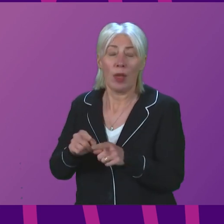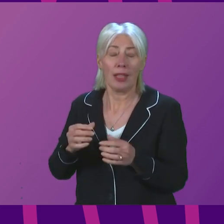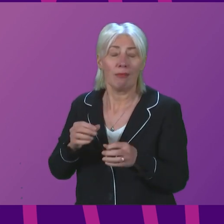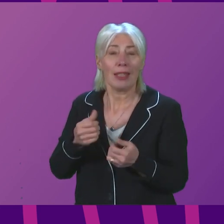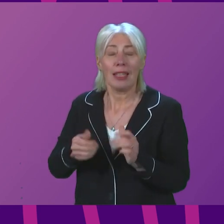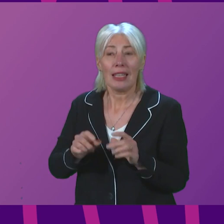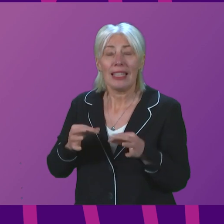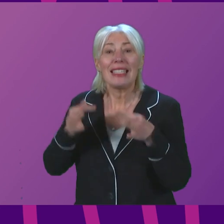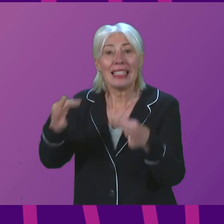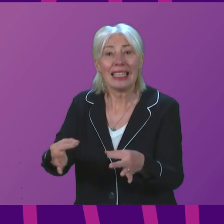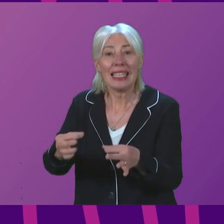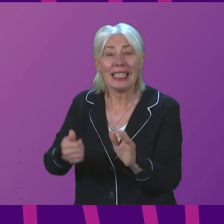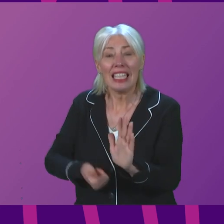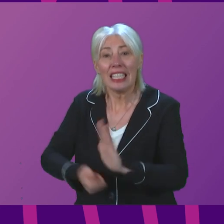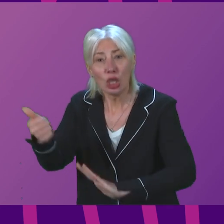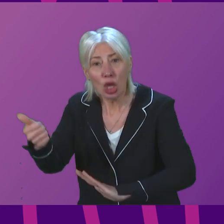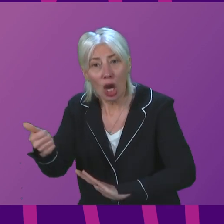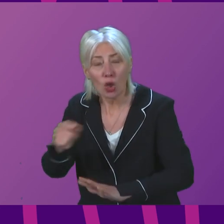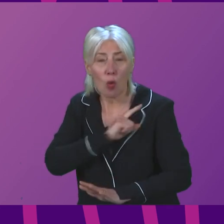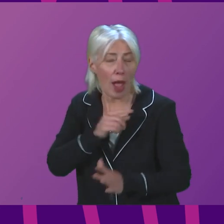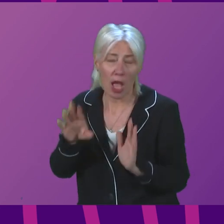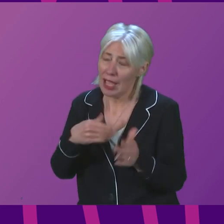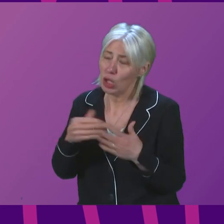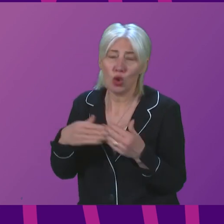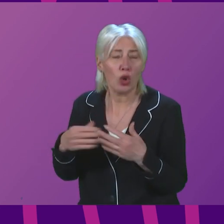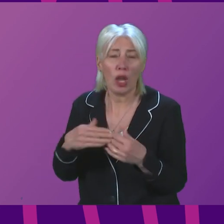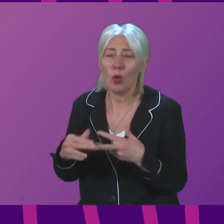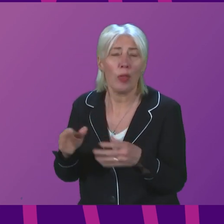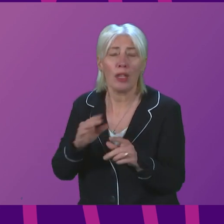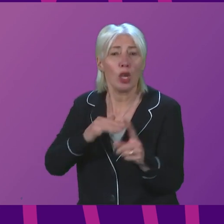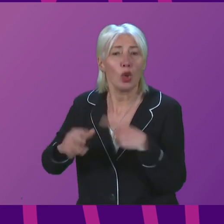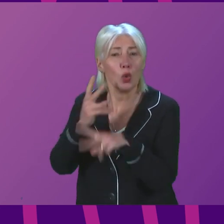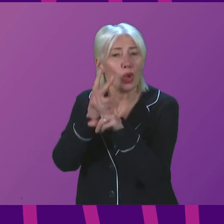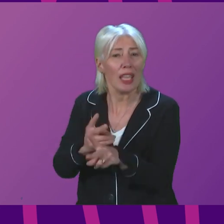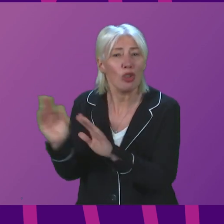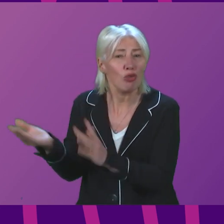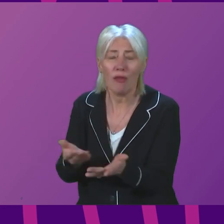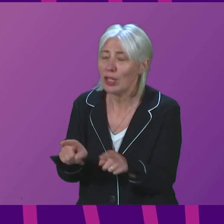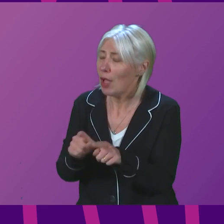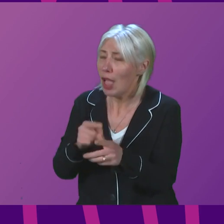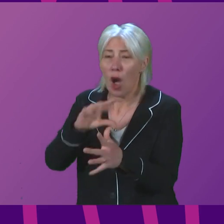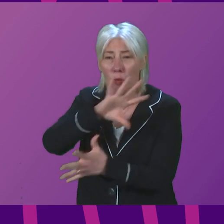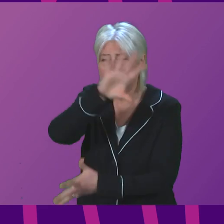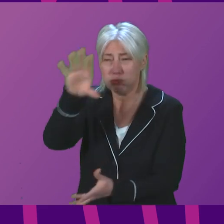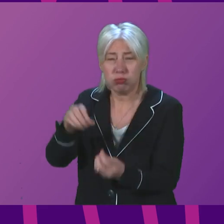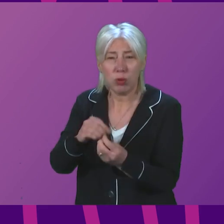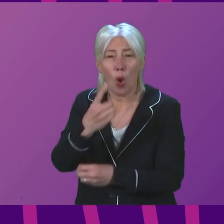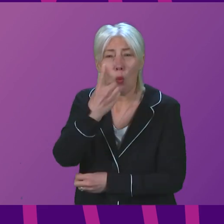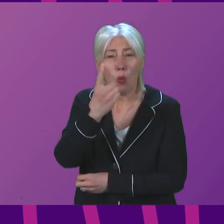because of their failure to fix the social care crisis. £3 billion. That is the equivalent of £1